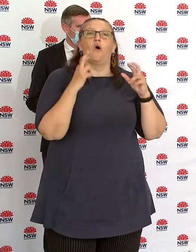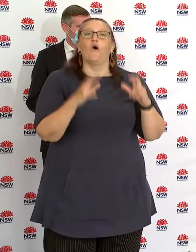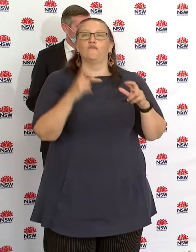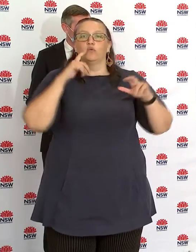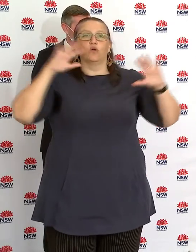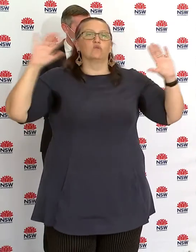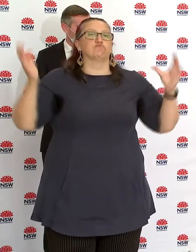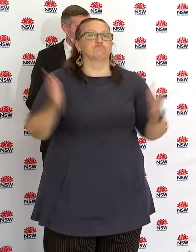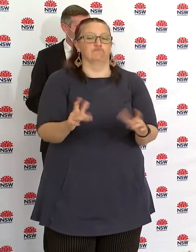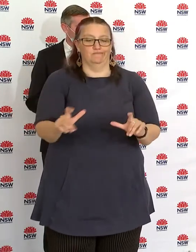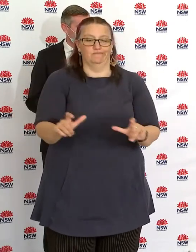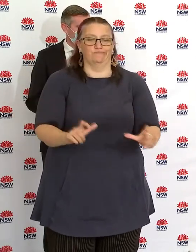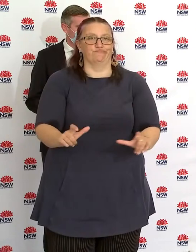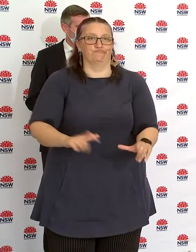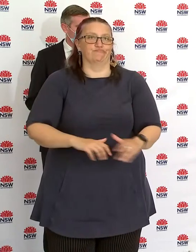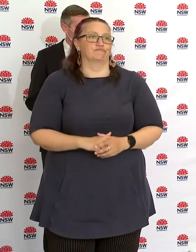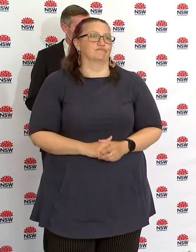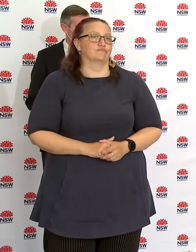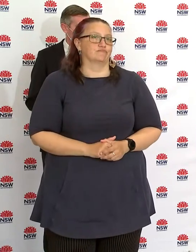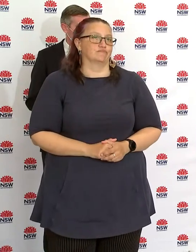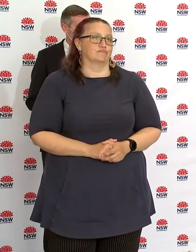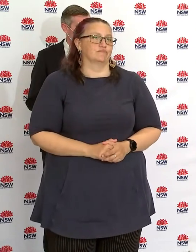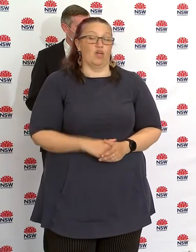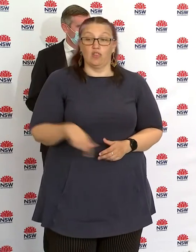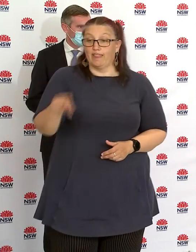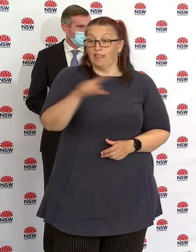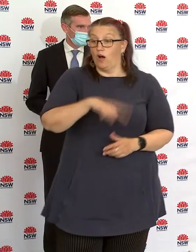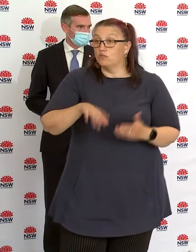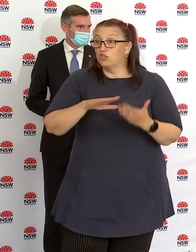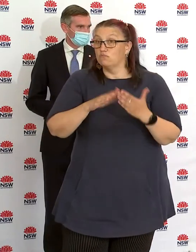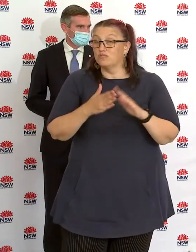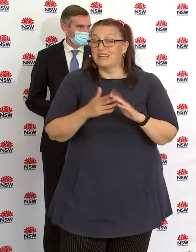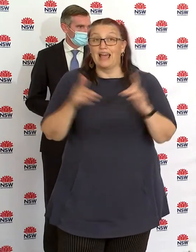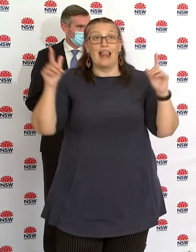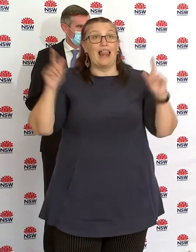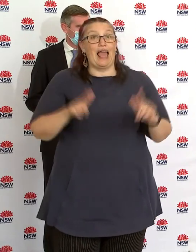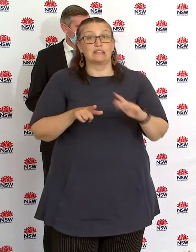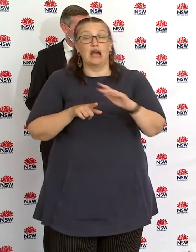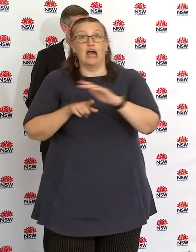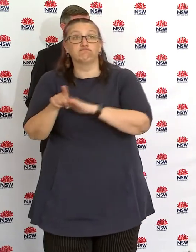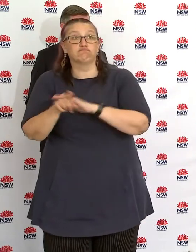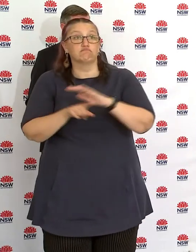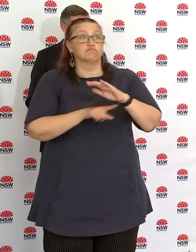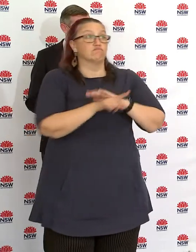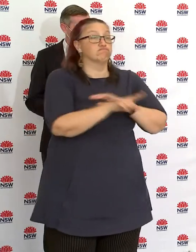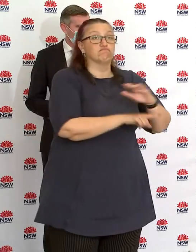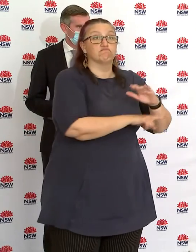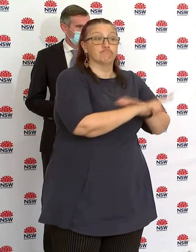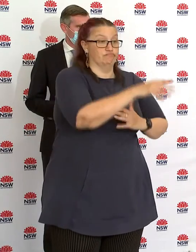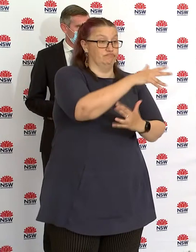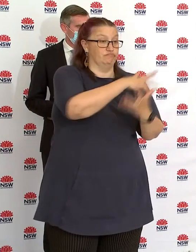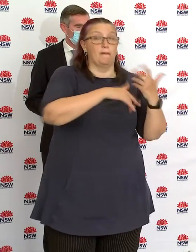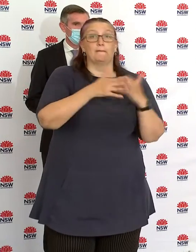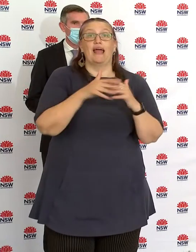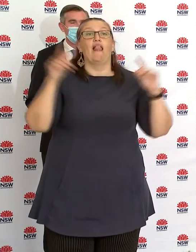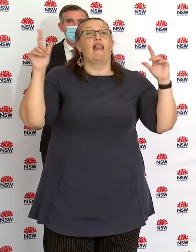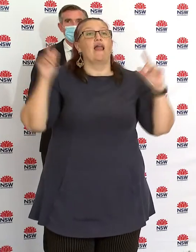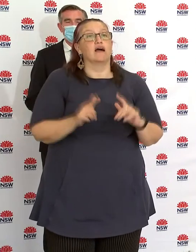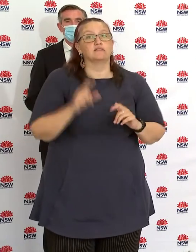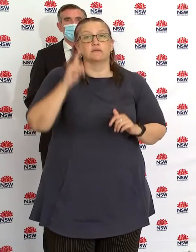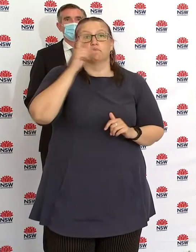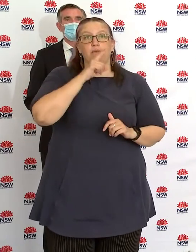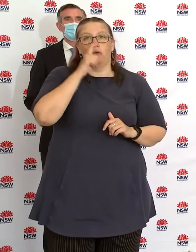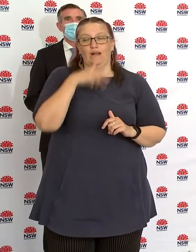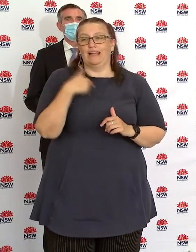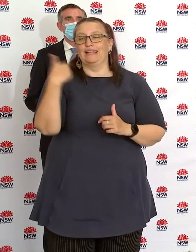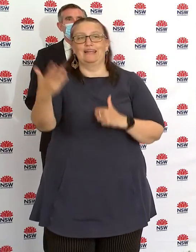having fewer people mobile from those communities where we know the virus is circulating. And the other, the other positive is whilst we